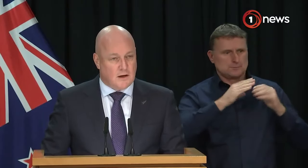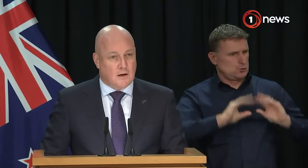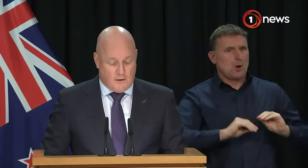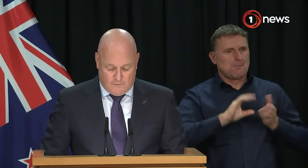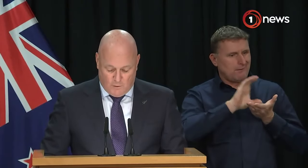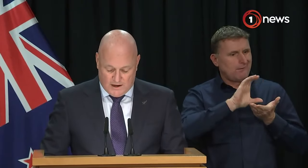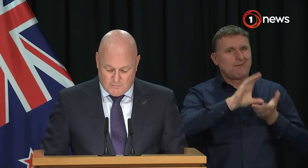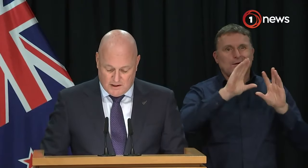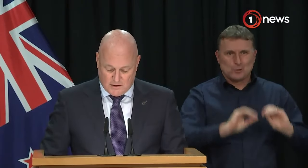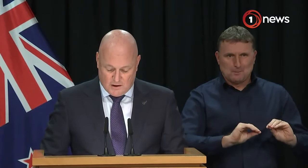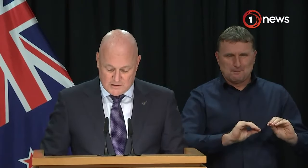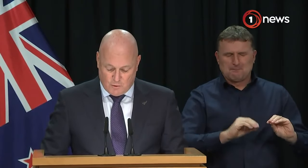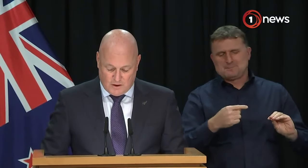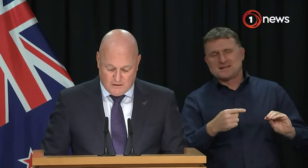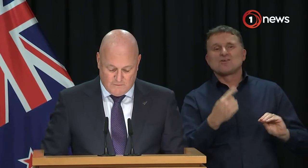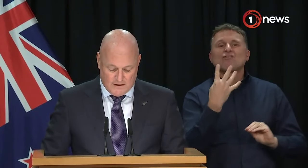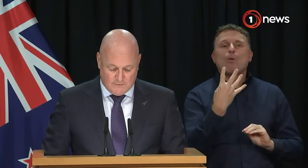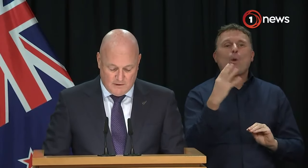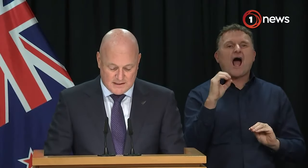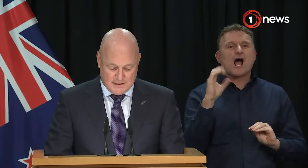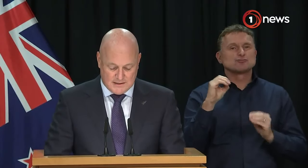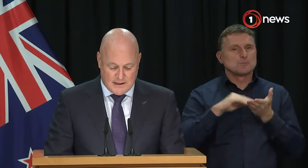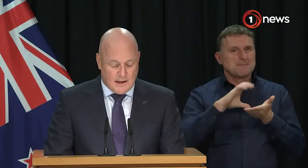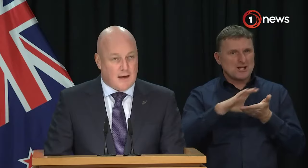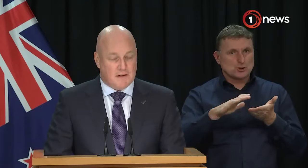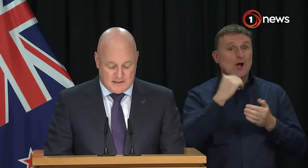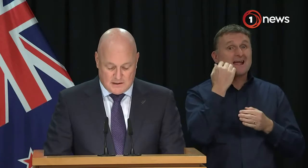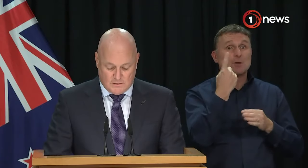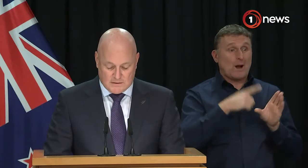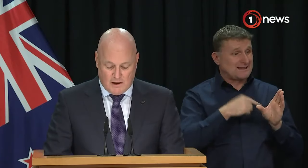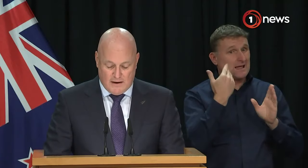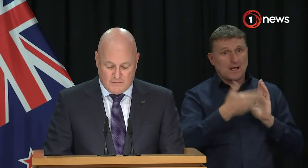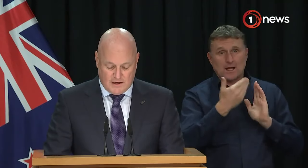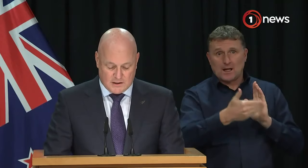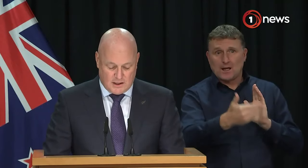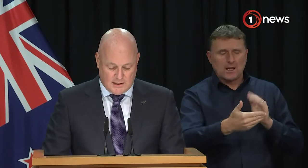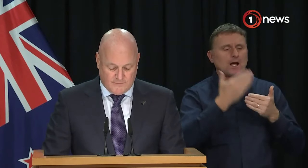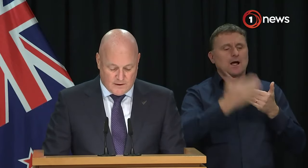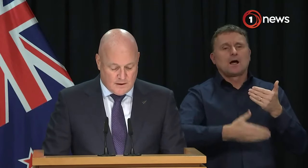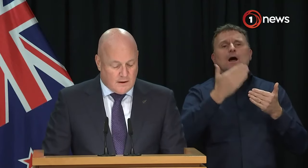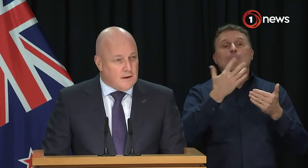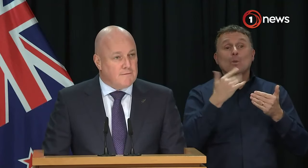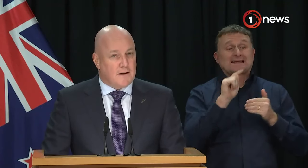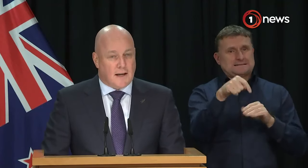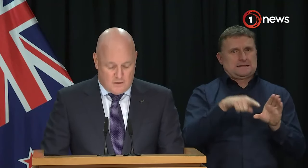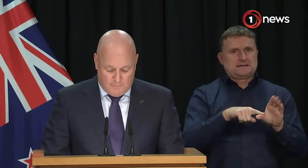and under the previous budget over 400 million dollars per year in funding for medicines had been set to expire from next year.